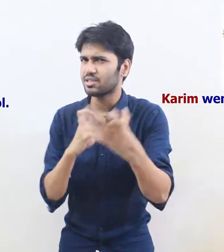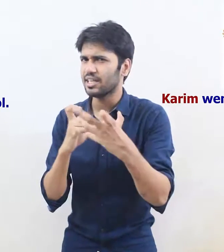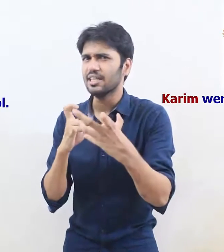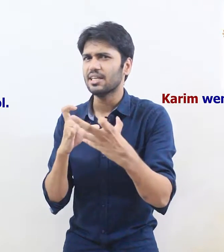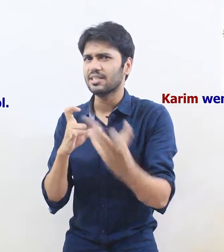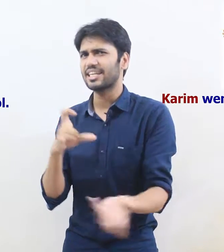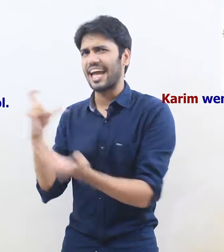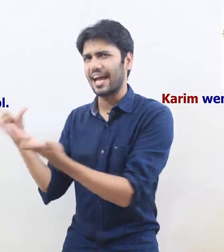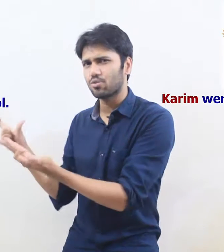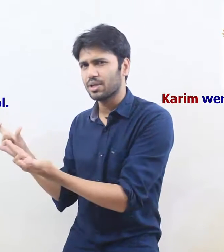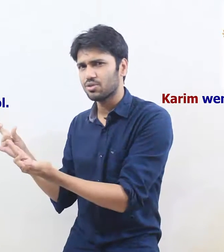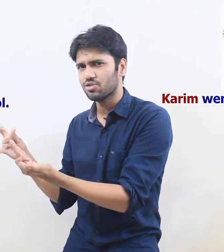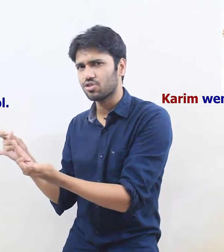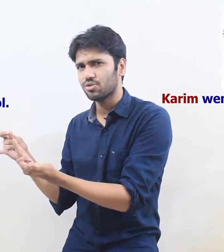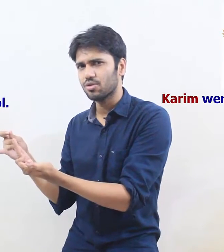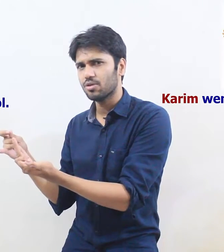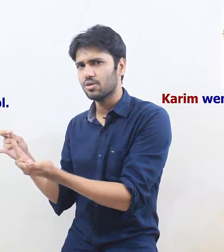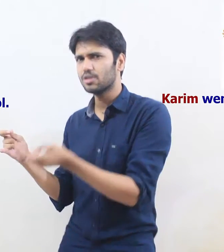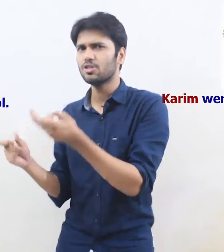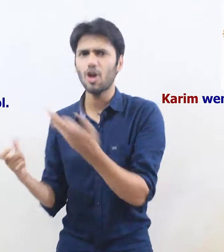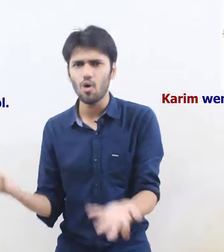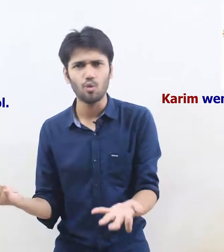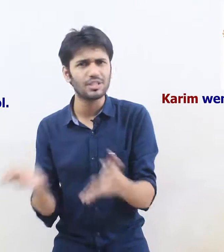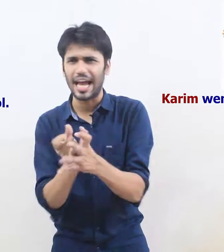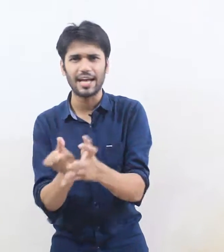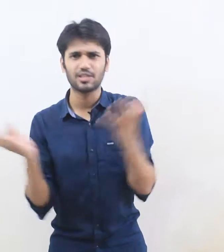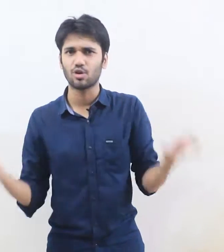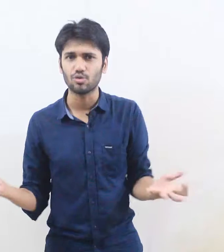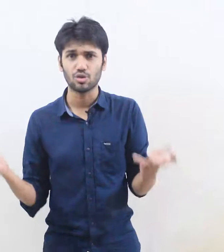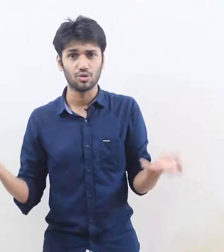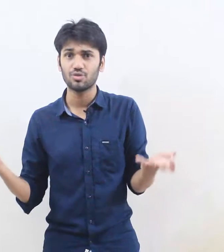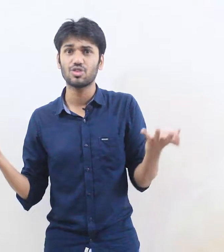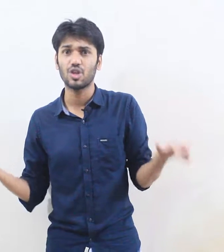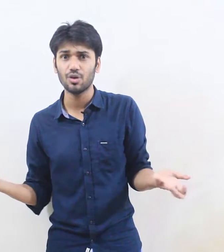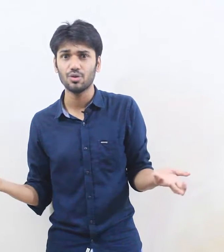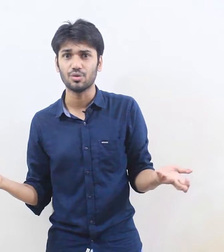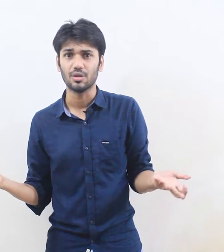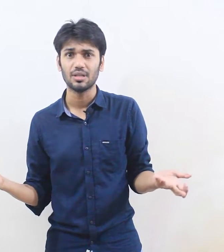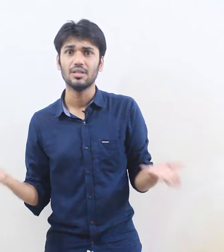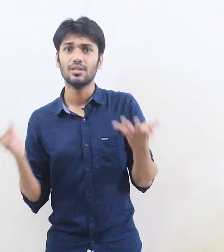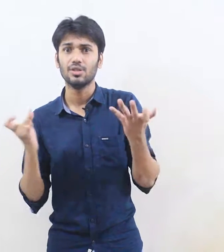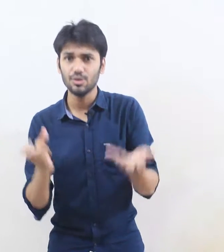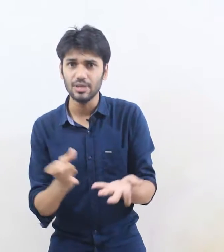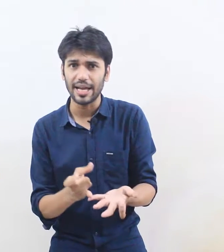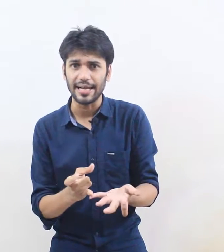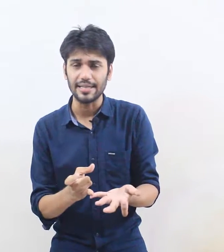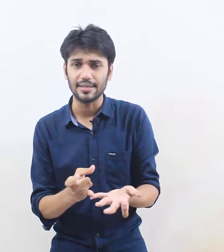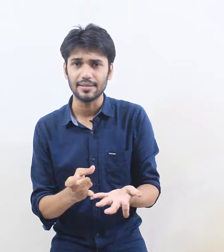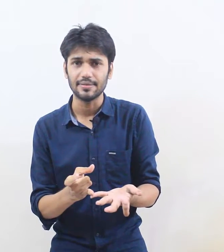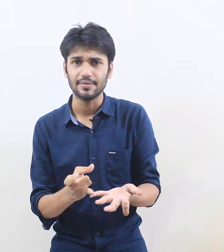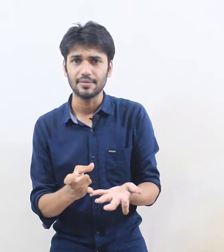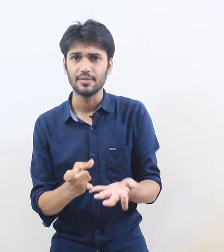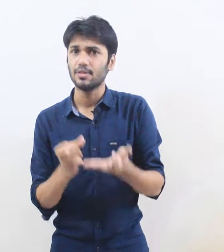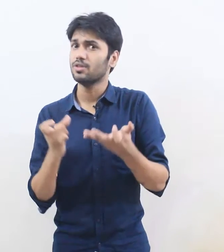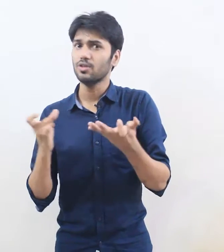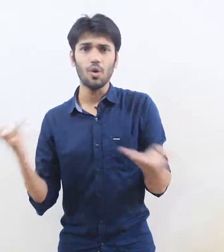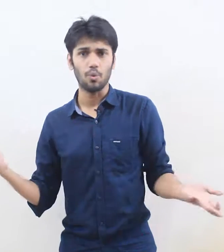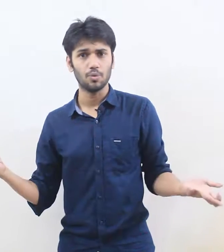you say the cat went to school no cat don't go to school do they no